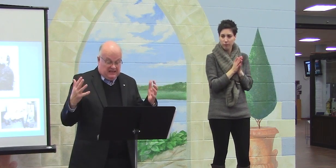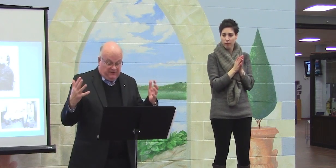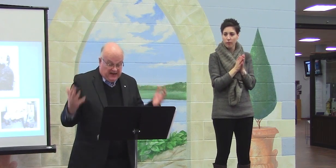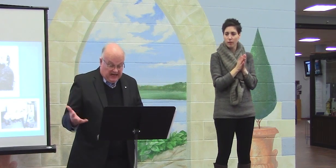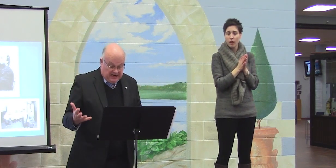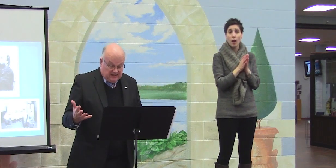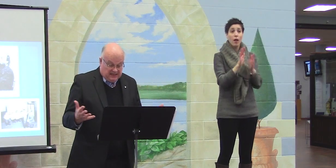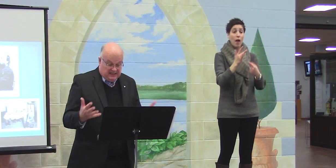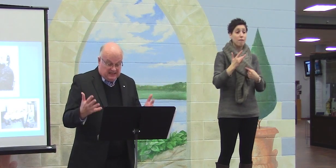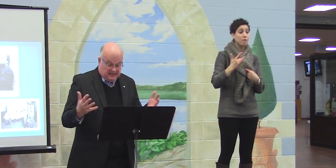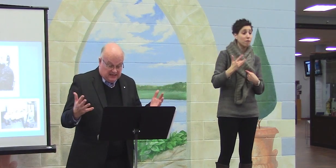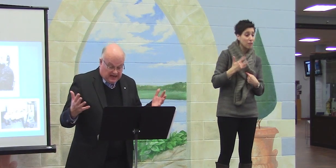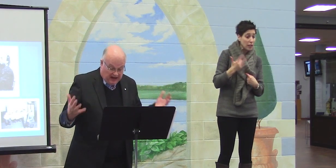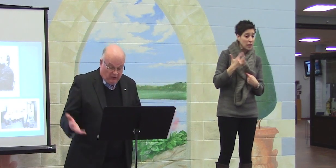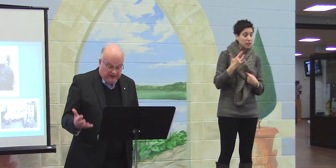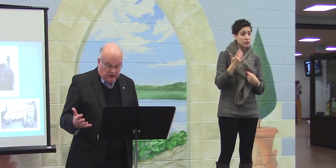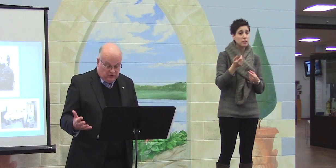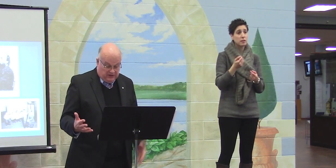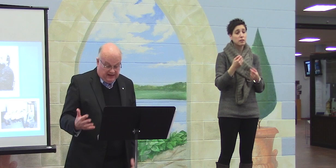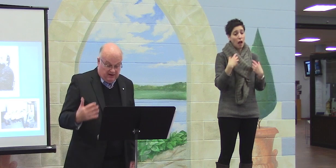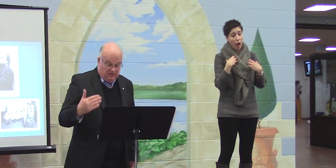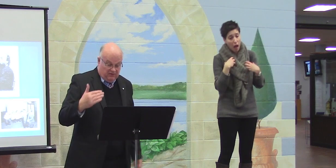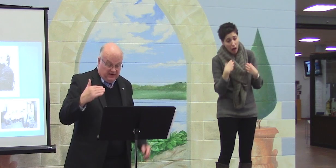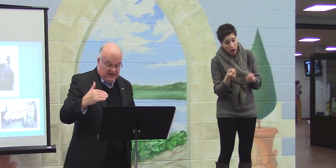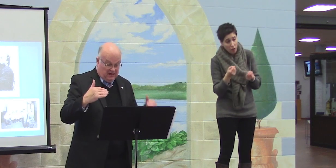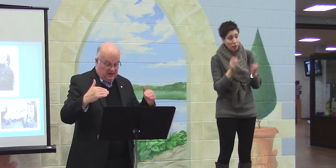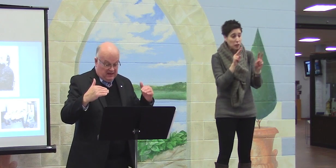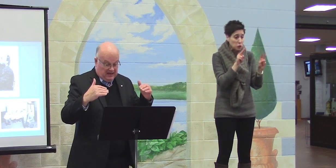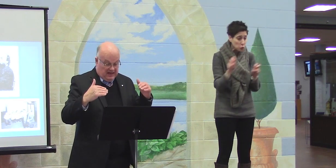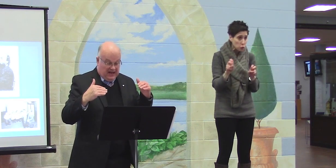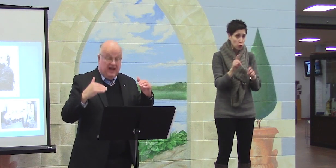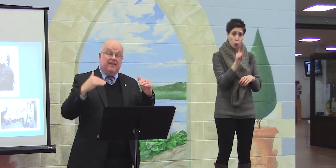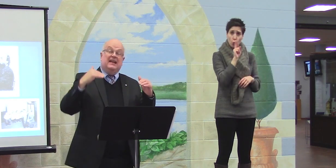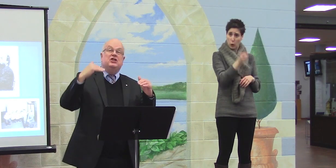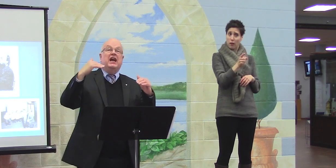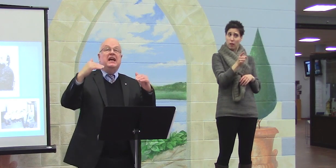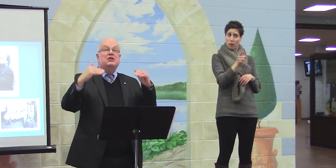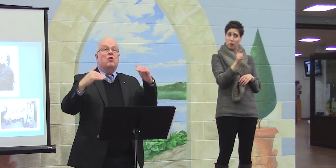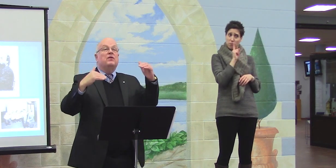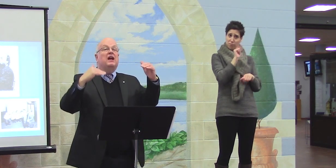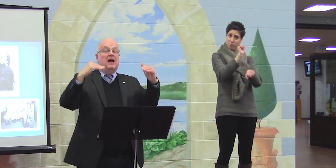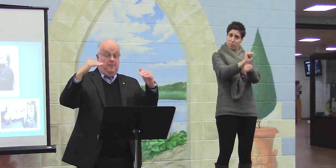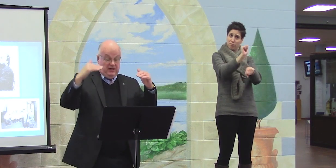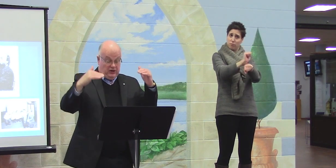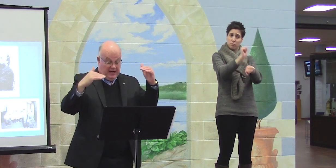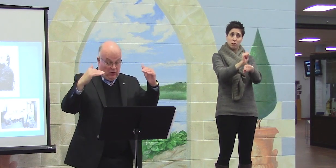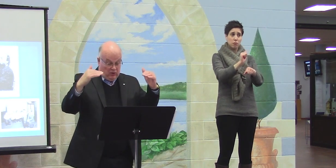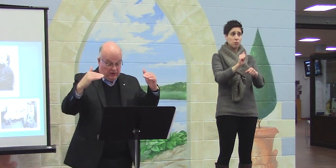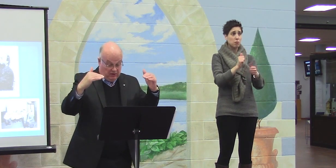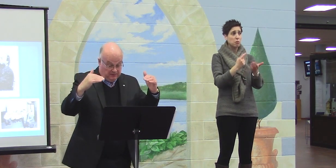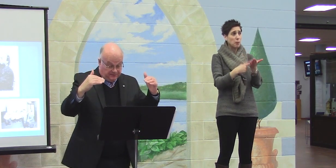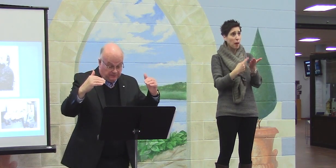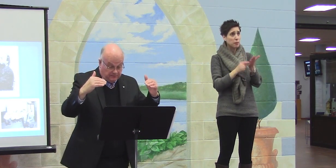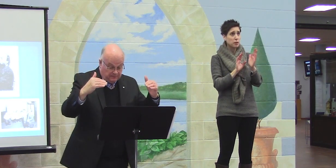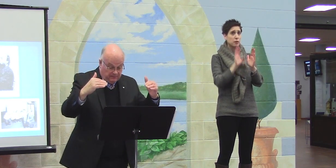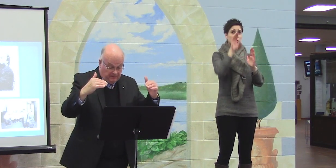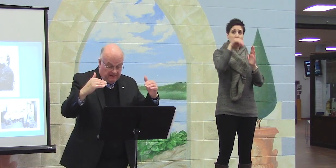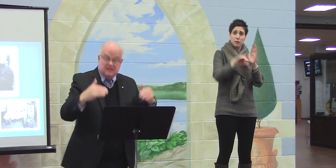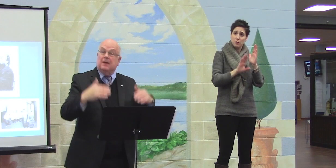These feelings, these health issues, they're real. And they change over time as you get older.